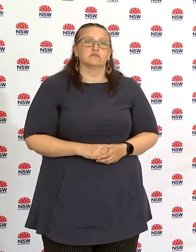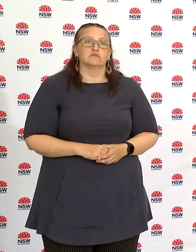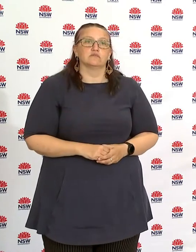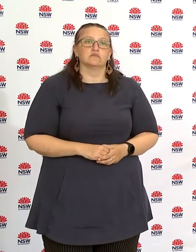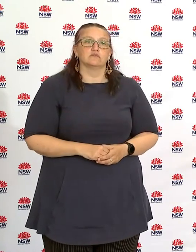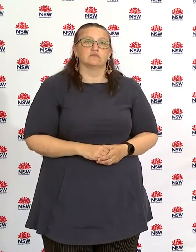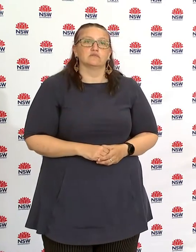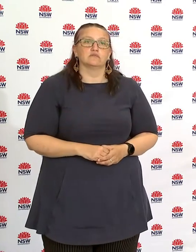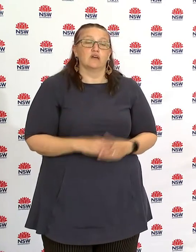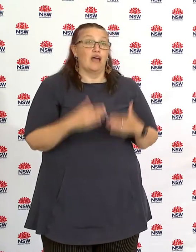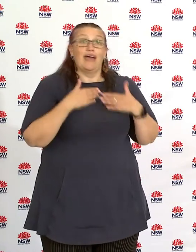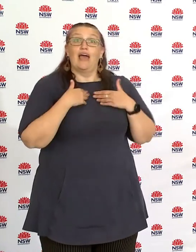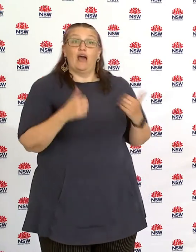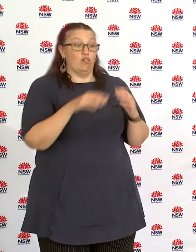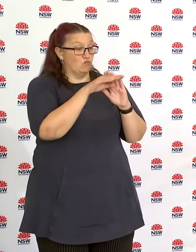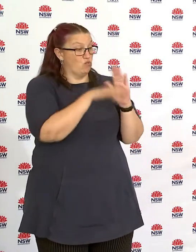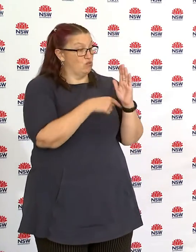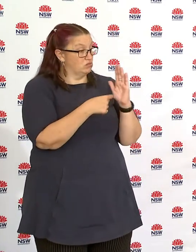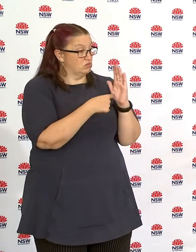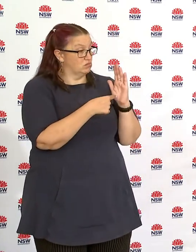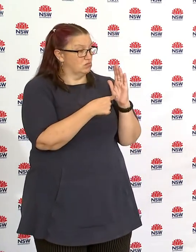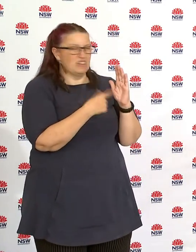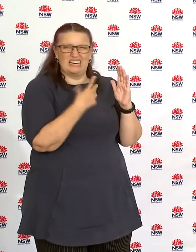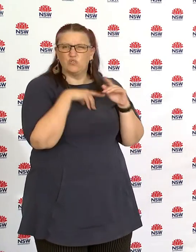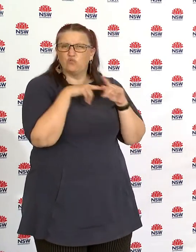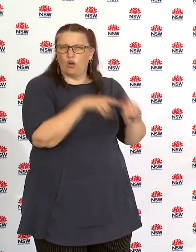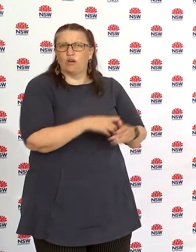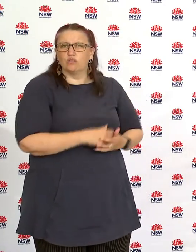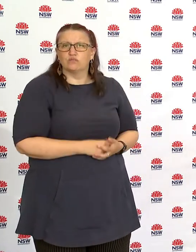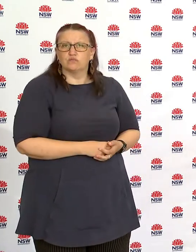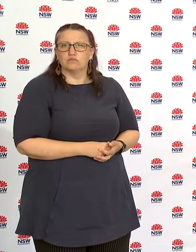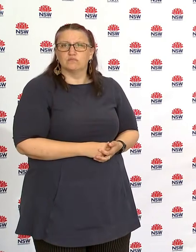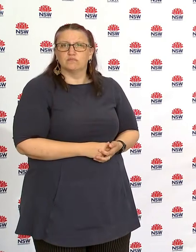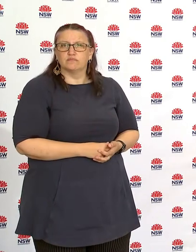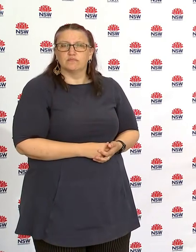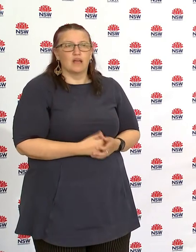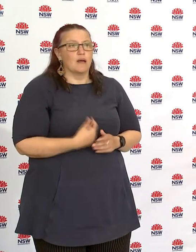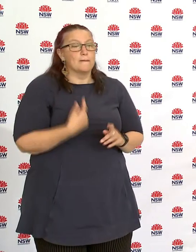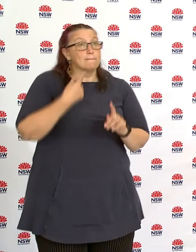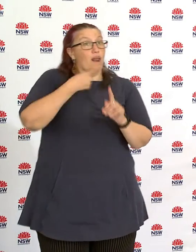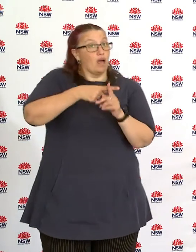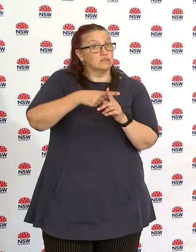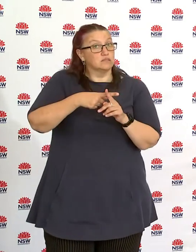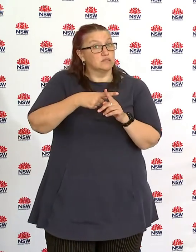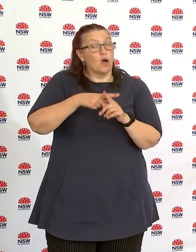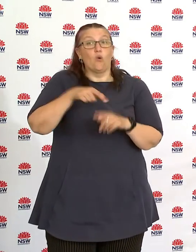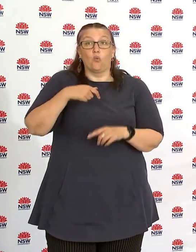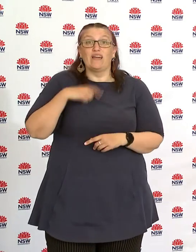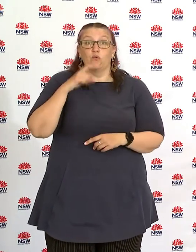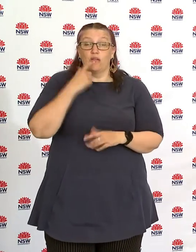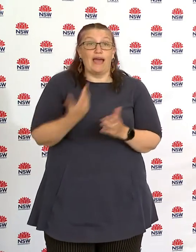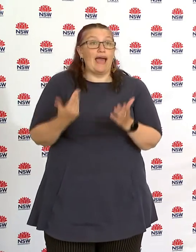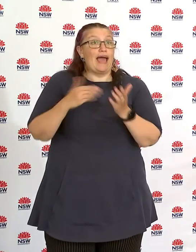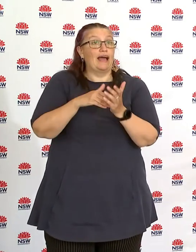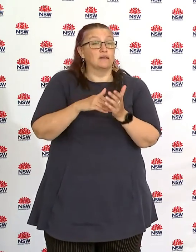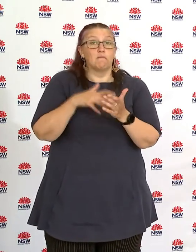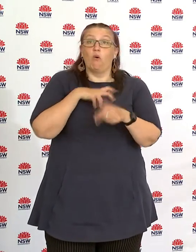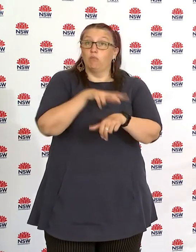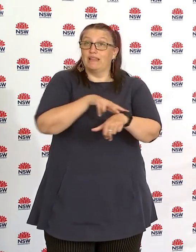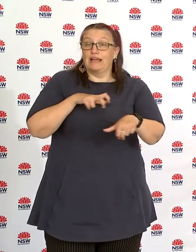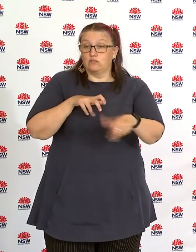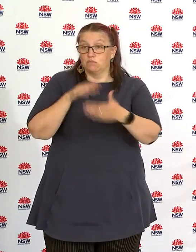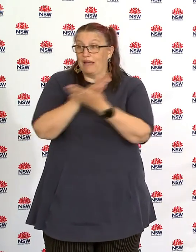i've outlined today in the additional decisions the government has made in addition to that we will also be upping the ante on compliance